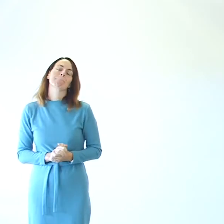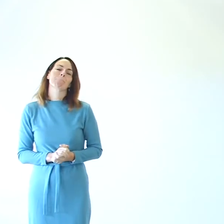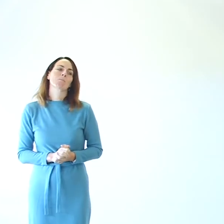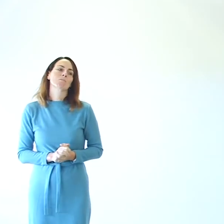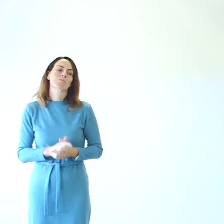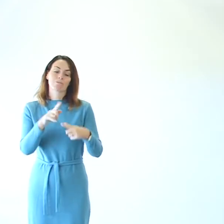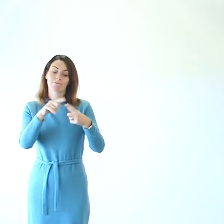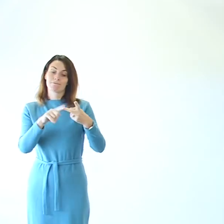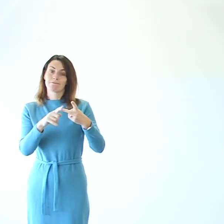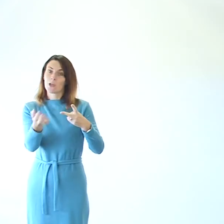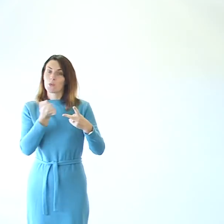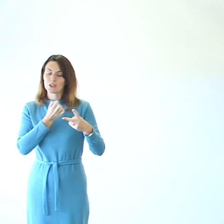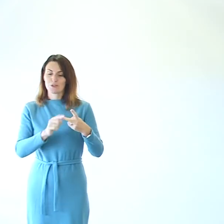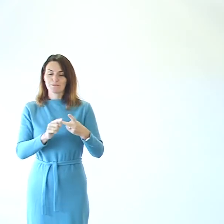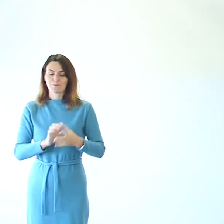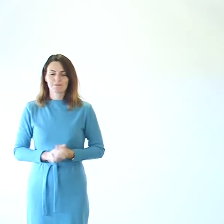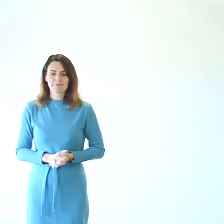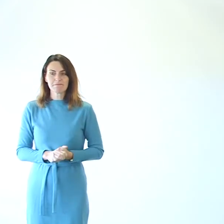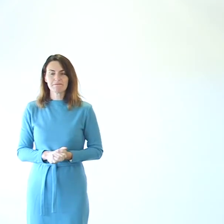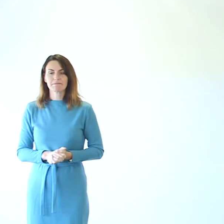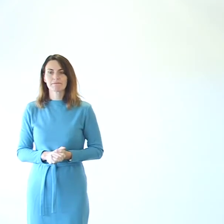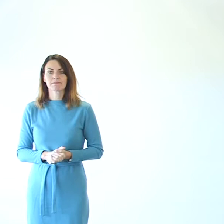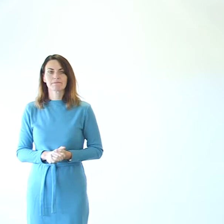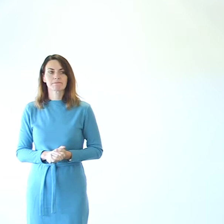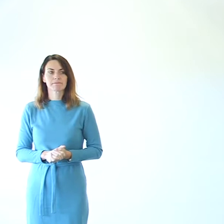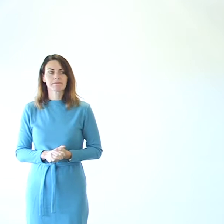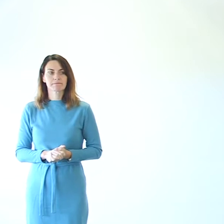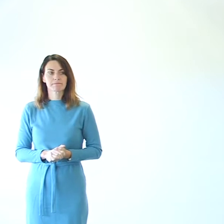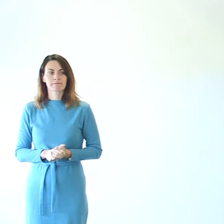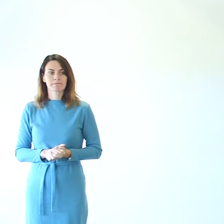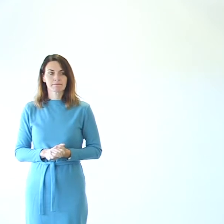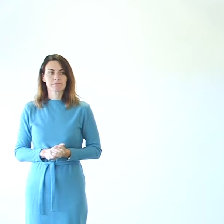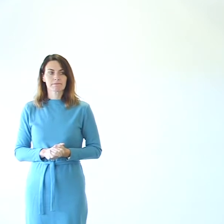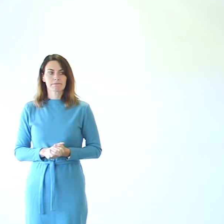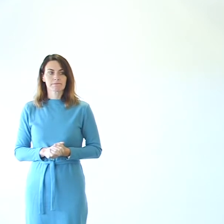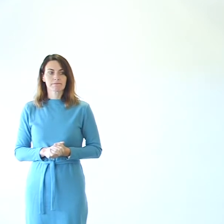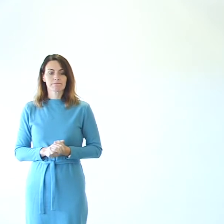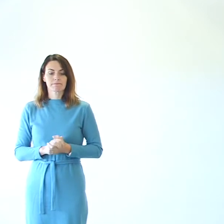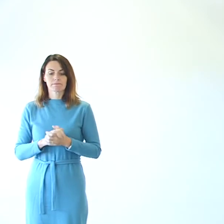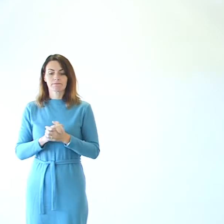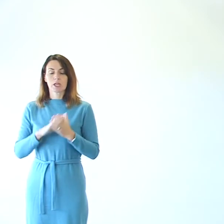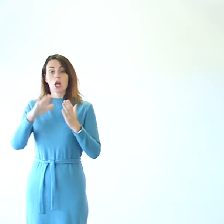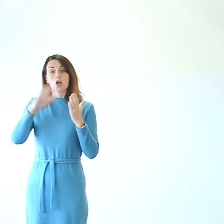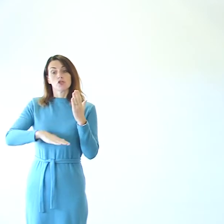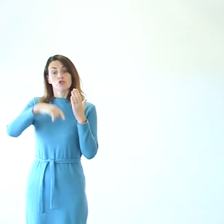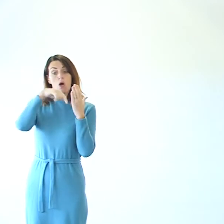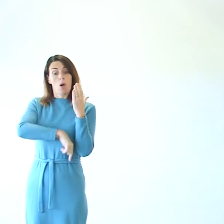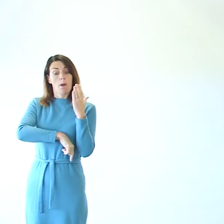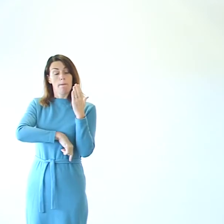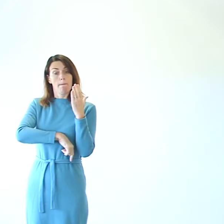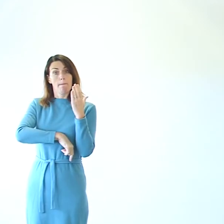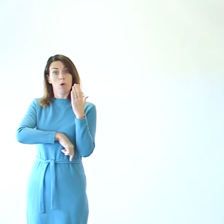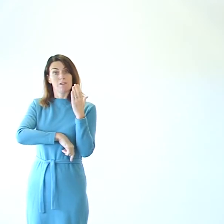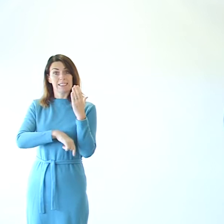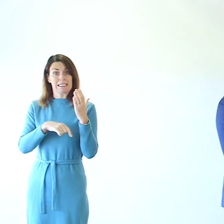Next question asks, is the detail of the change in the child poverty measure available